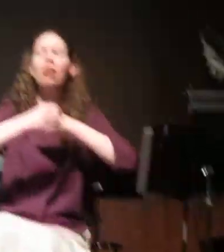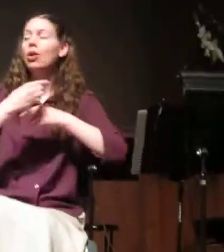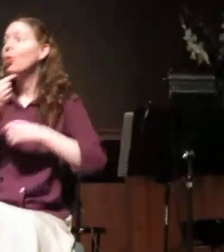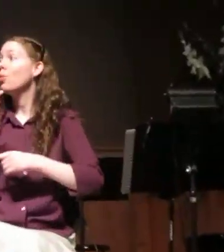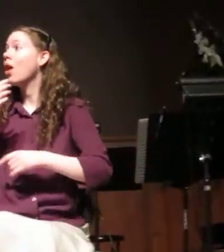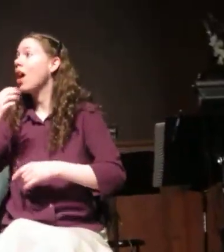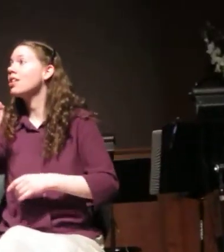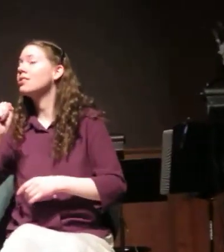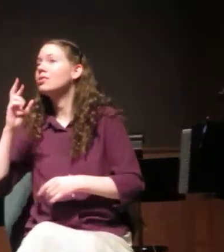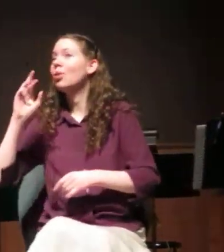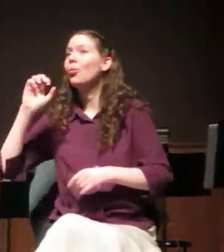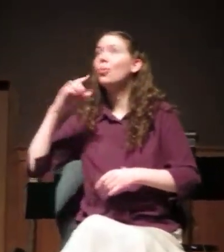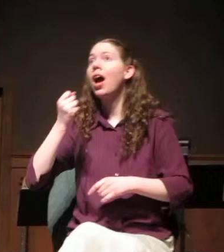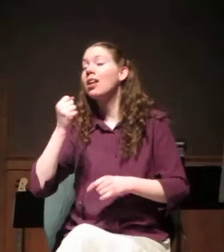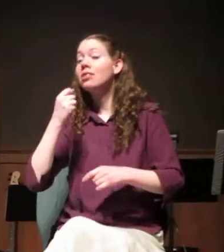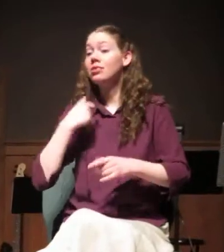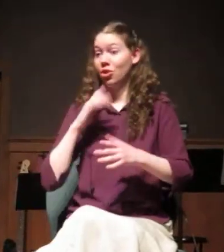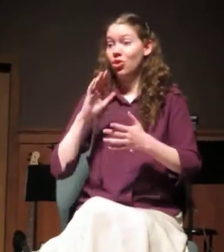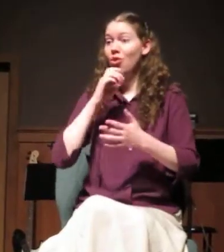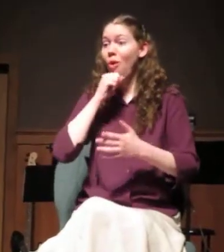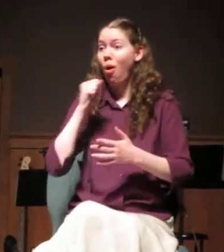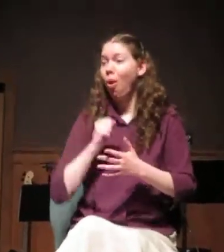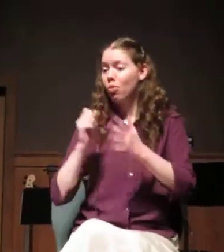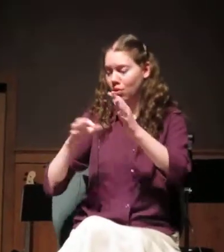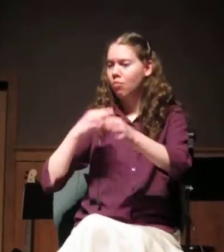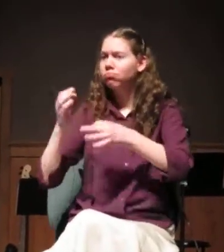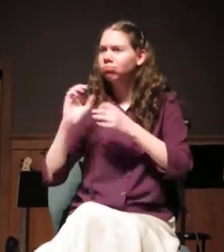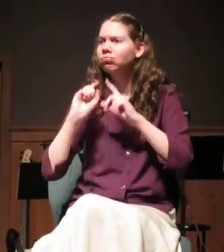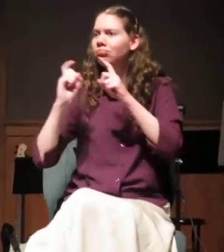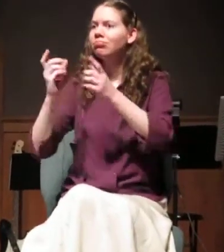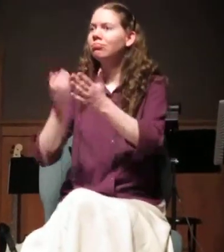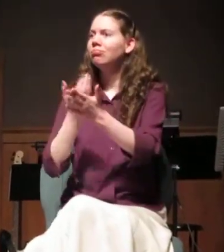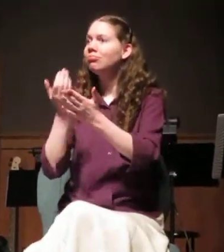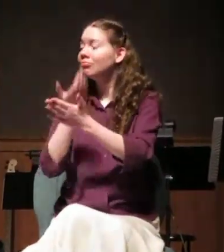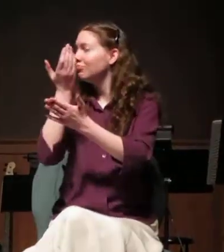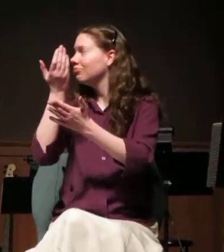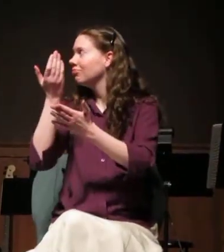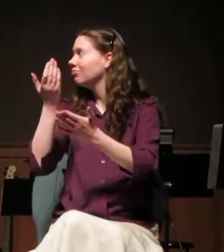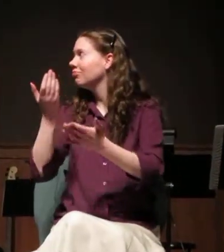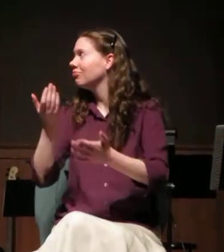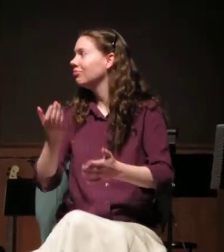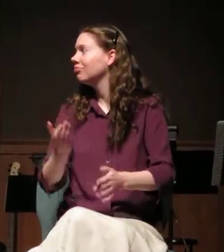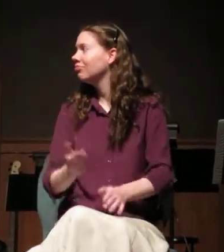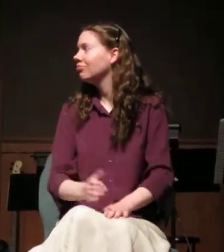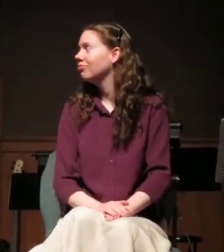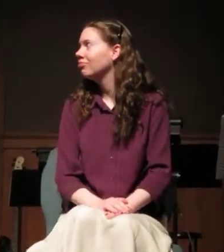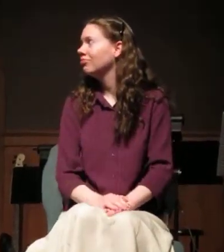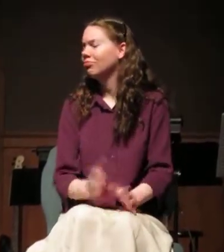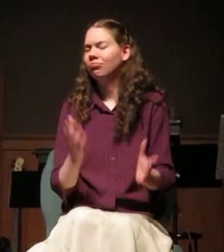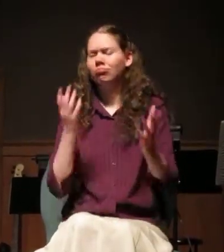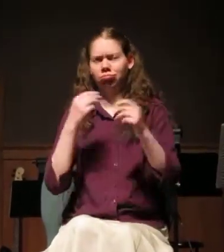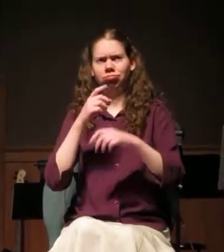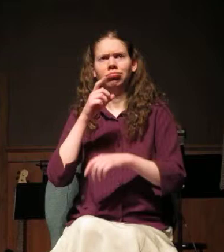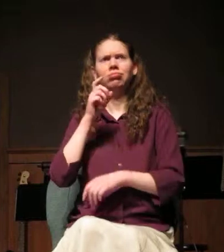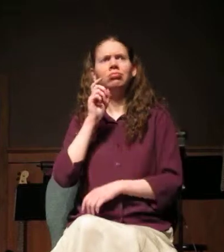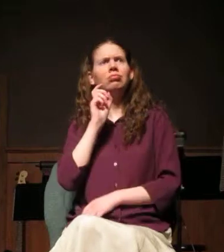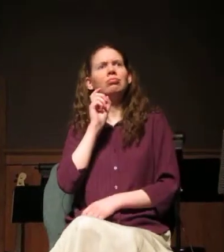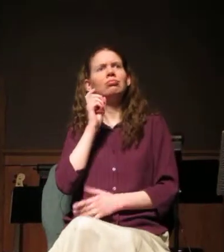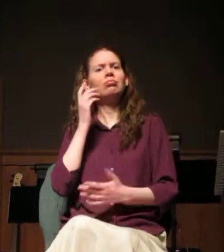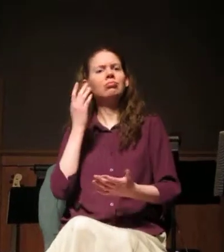rags for old! I take your tired rags! Rags! This is a wonder, I thought to myself. For the man stood